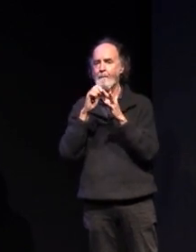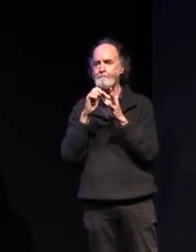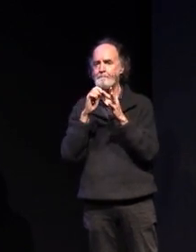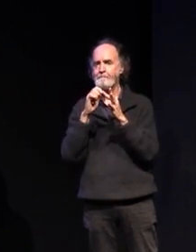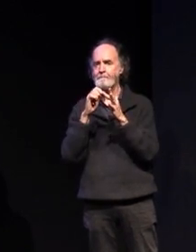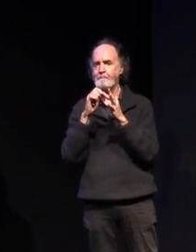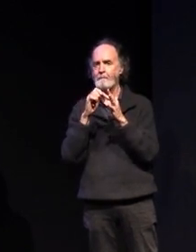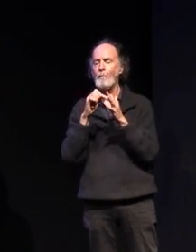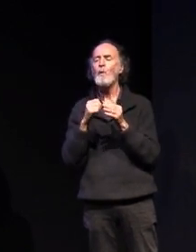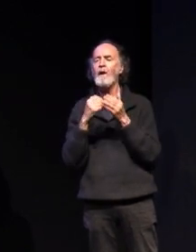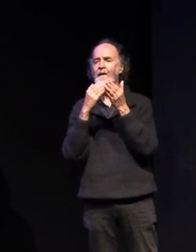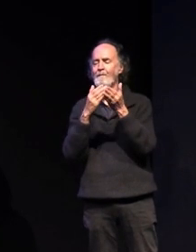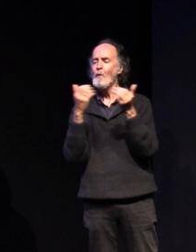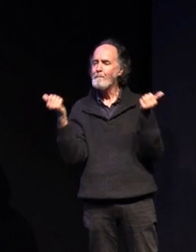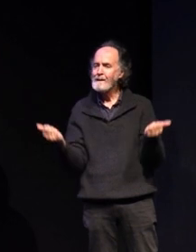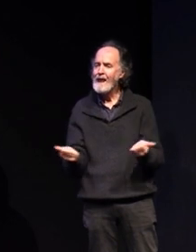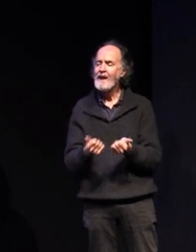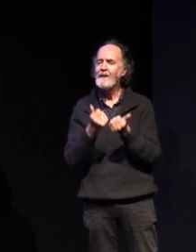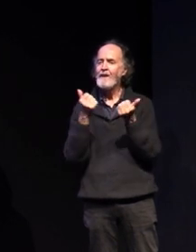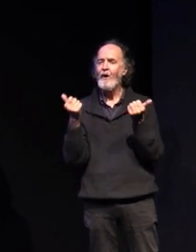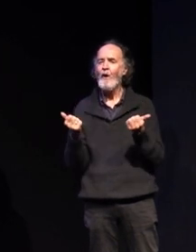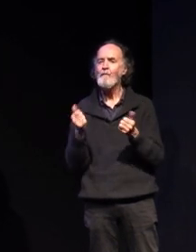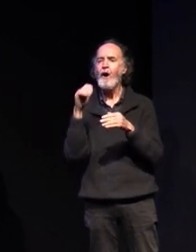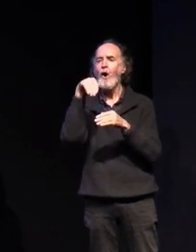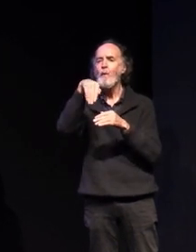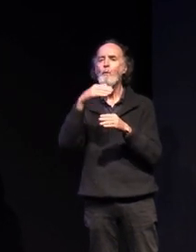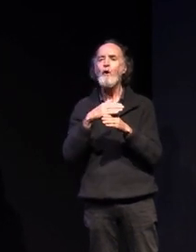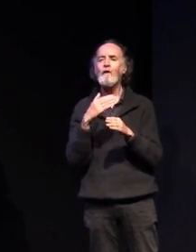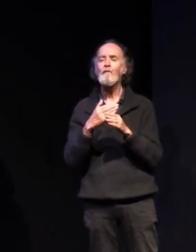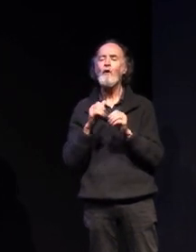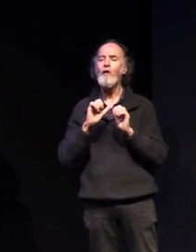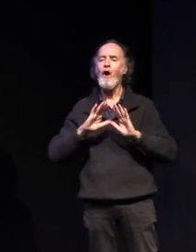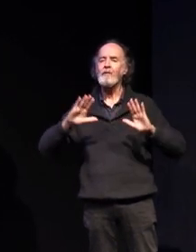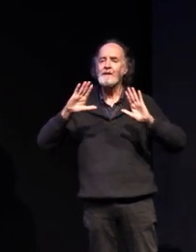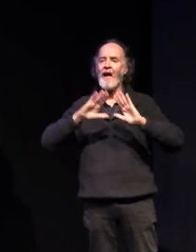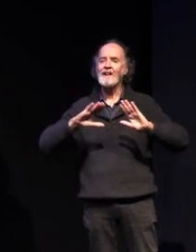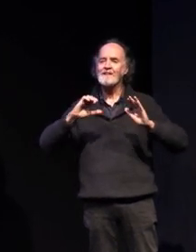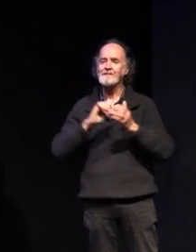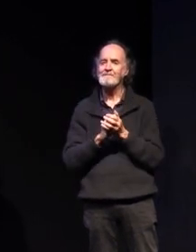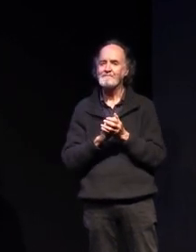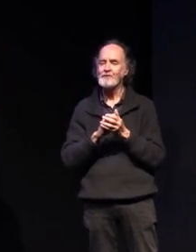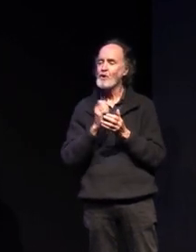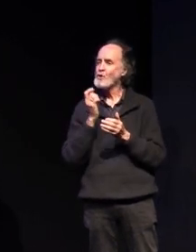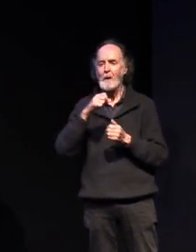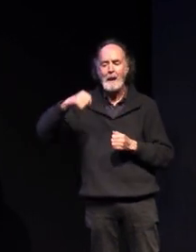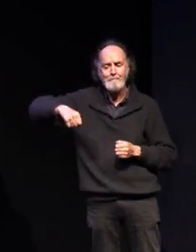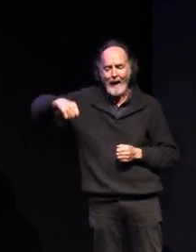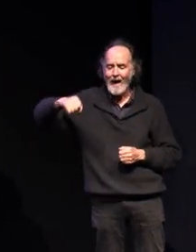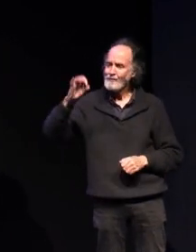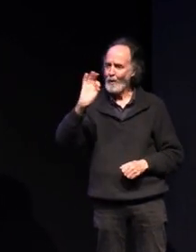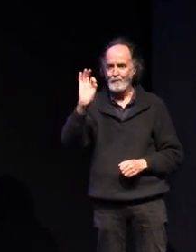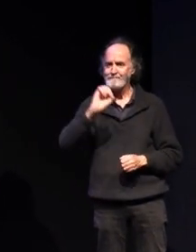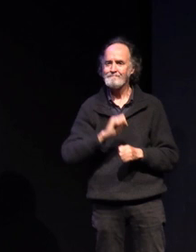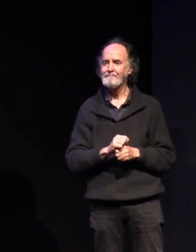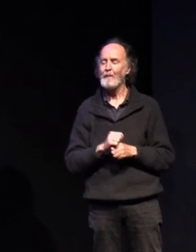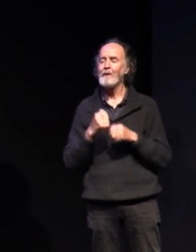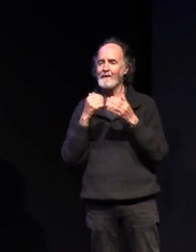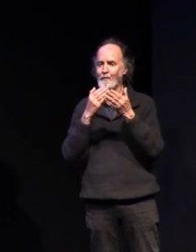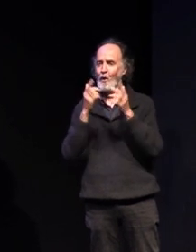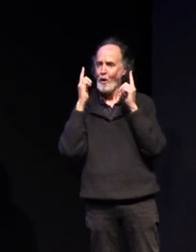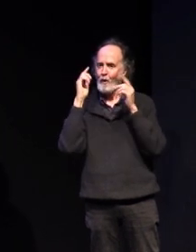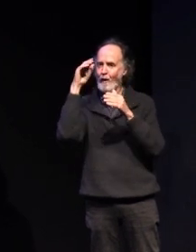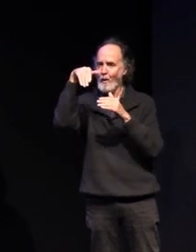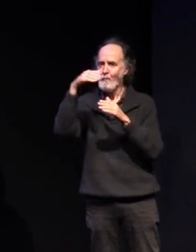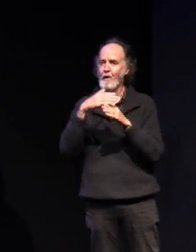we'll give you plenty of holiday homework to take home as well not in a show bag but pretty close uh